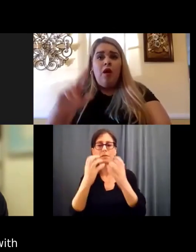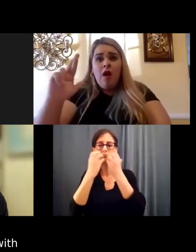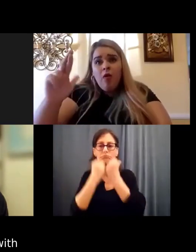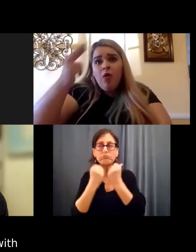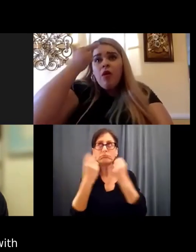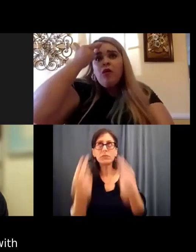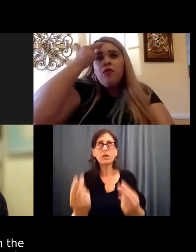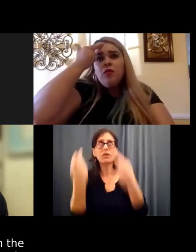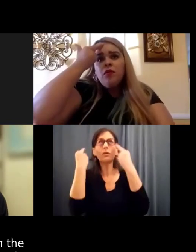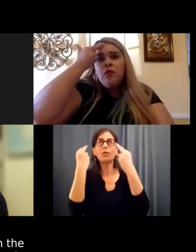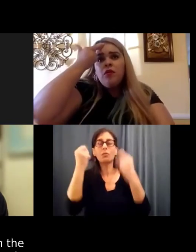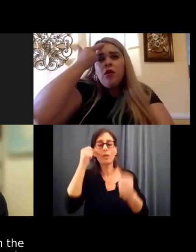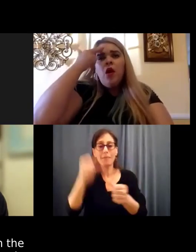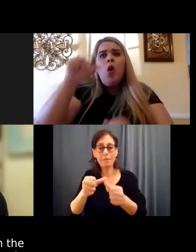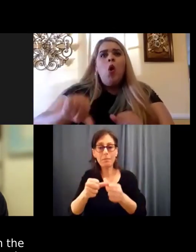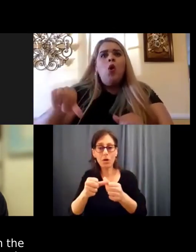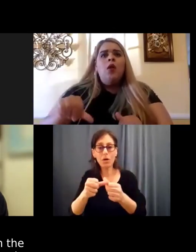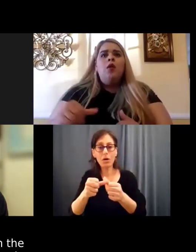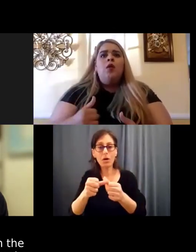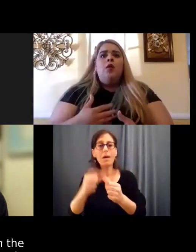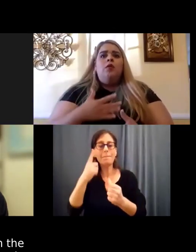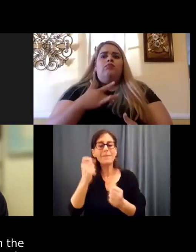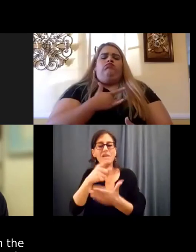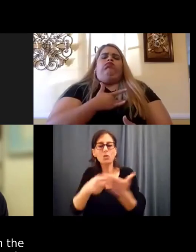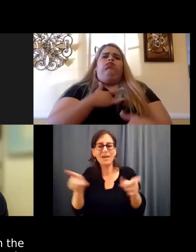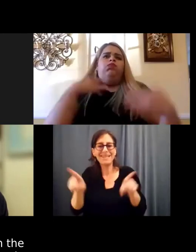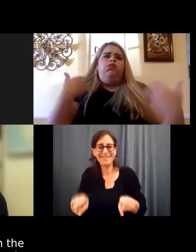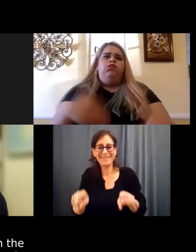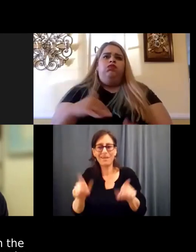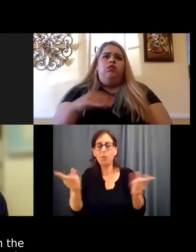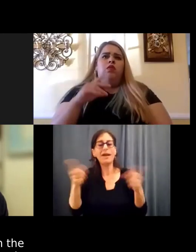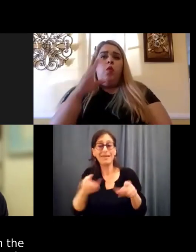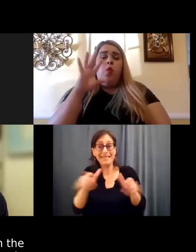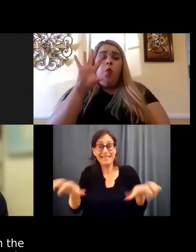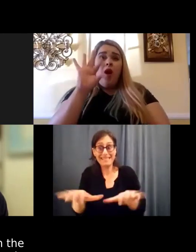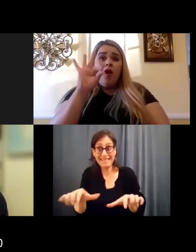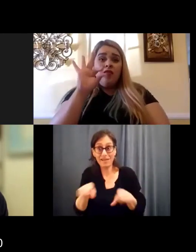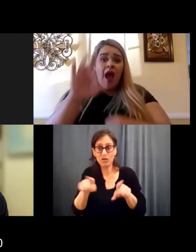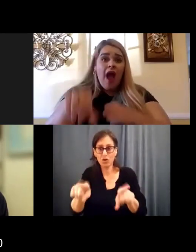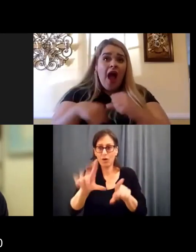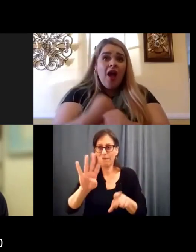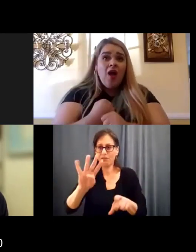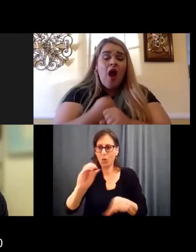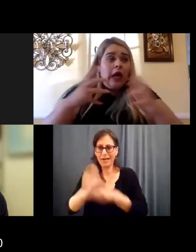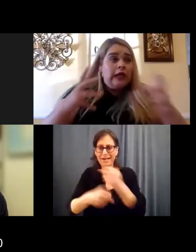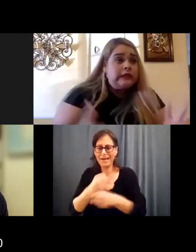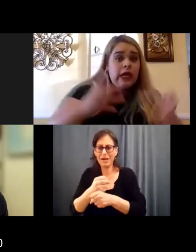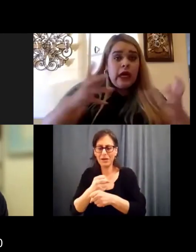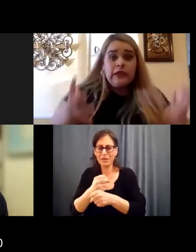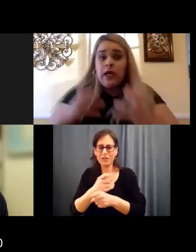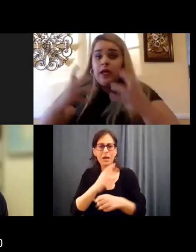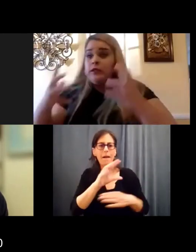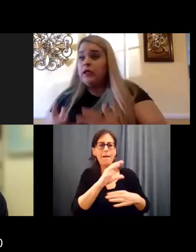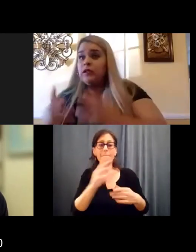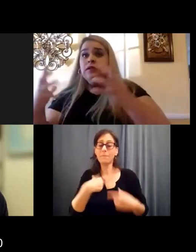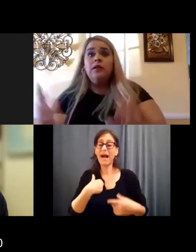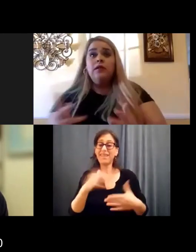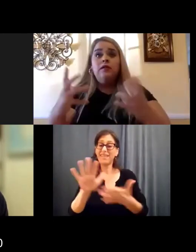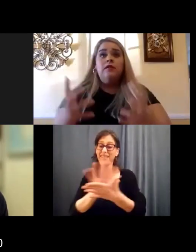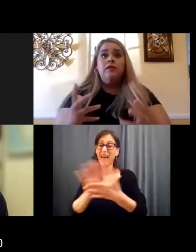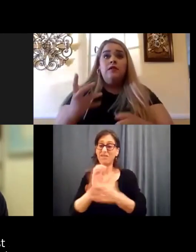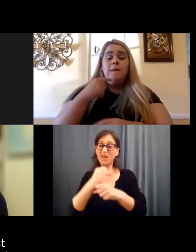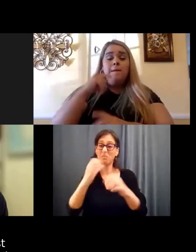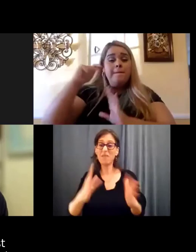today are the things that he did in those 40 years. And the filmmaker devoted about 20 minutes of eight hours.